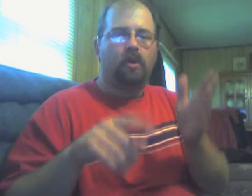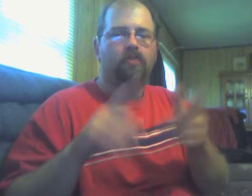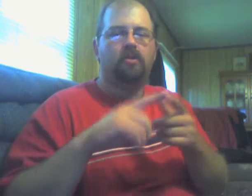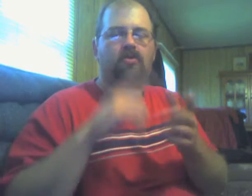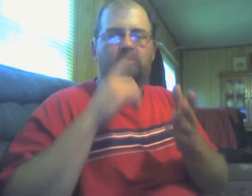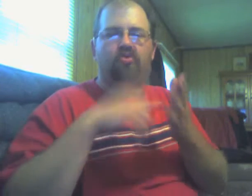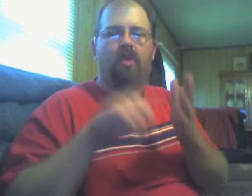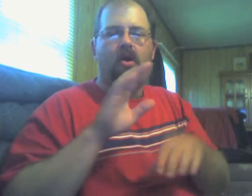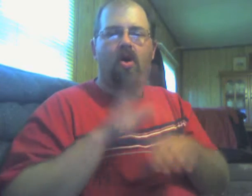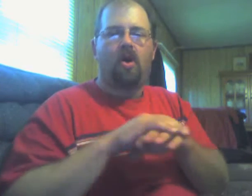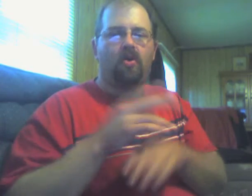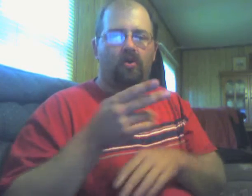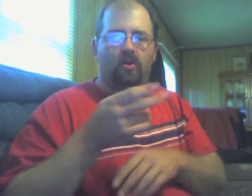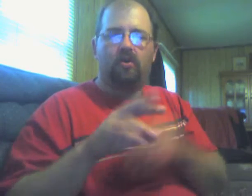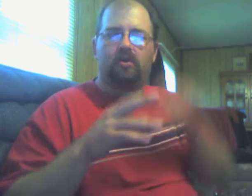Would you like it, Paulie? Yeah.